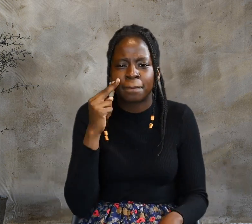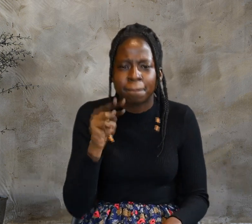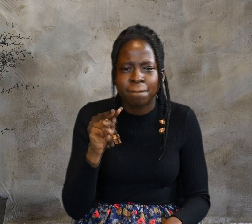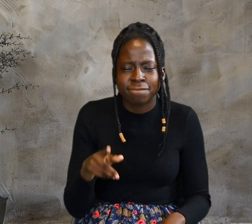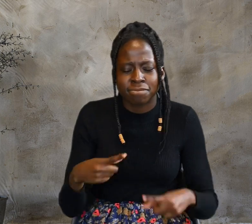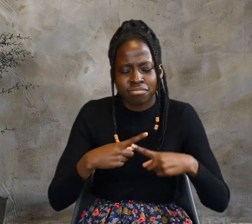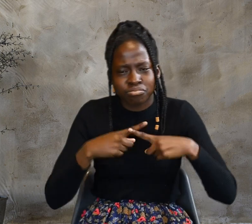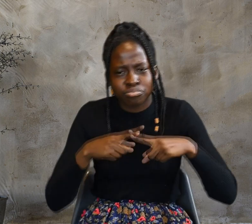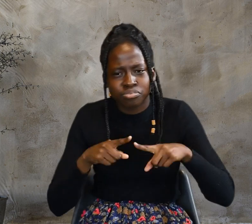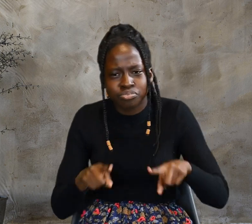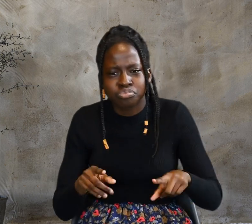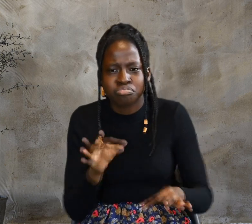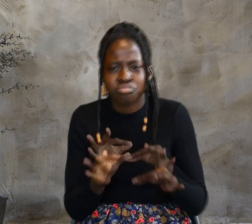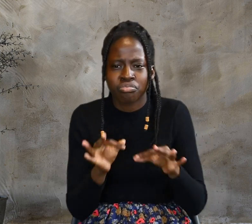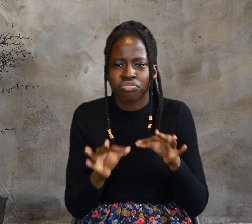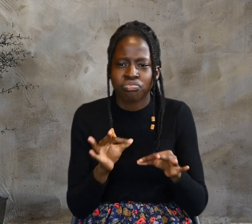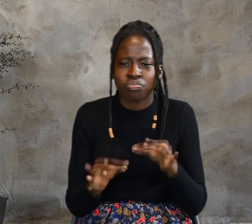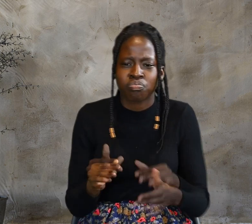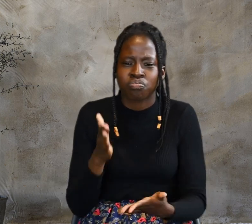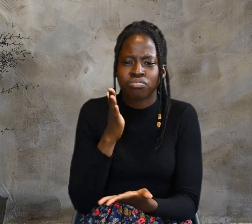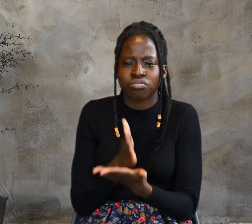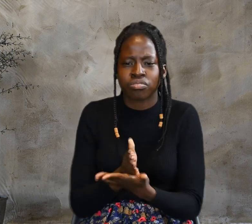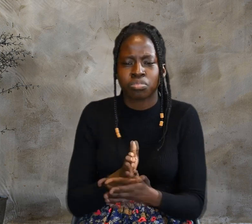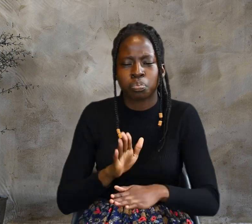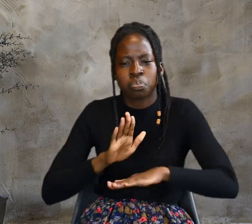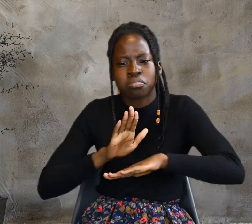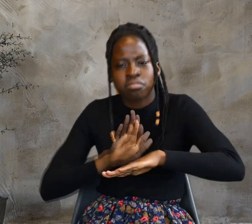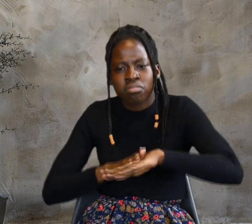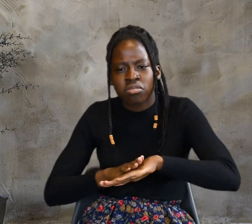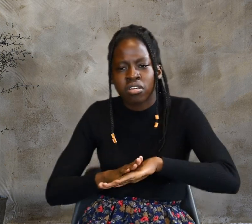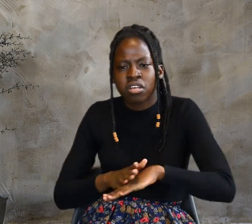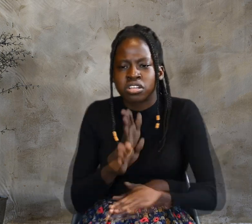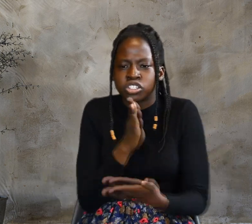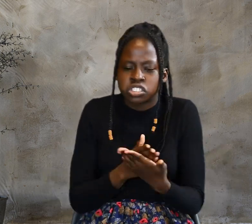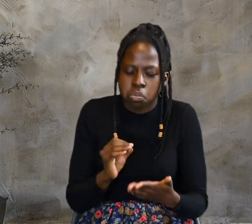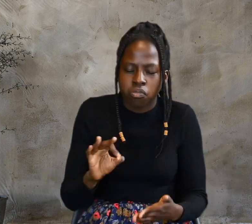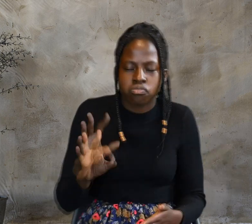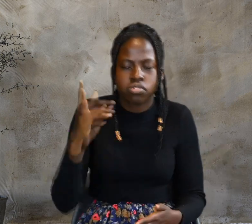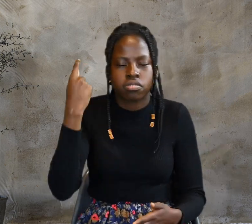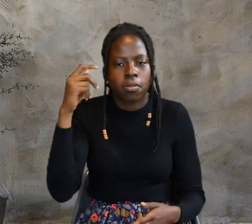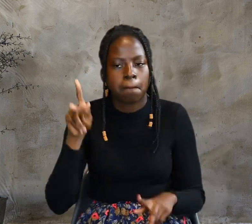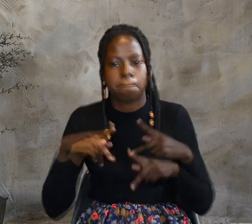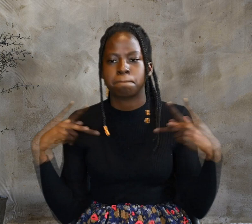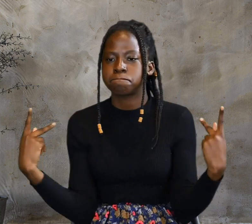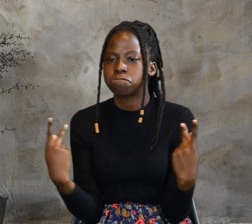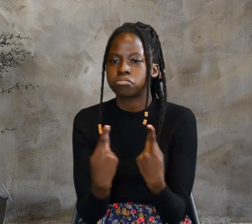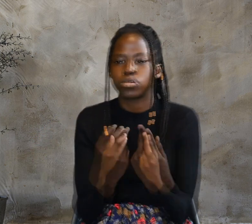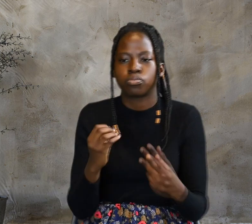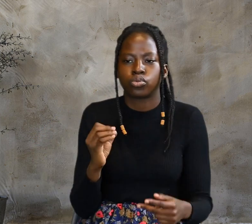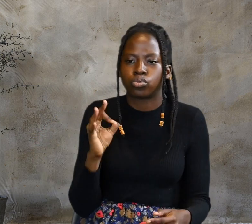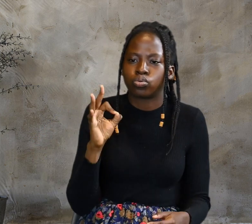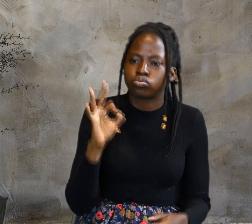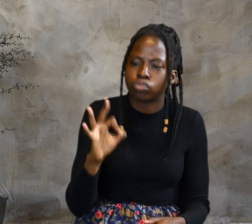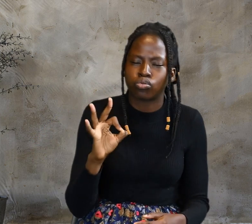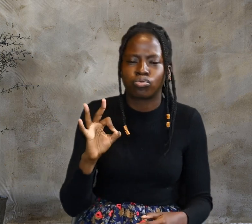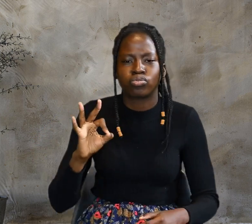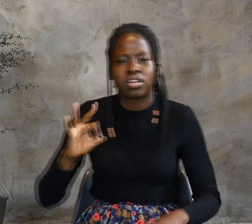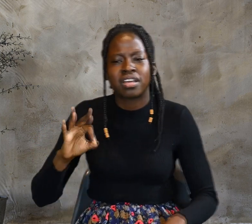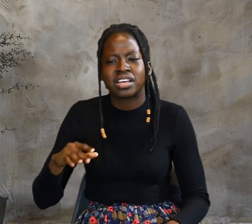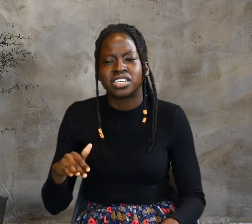At that point, some of the people of Jerusalem began to ask, isn't this